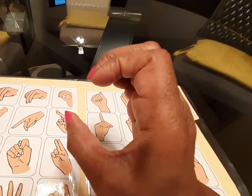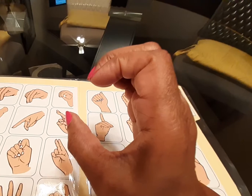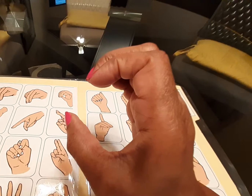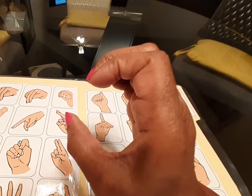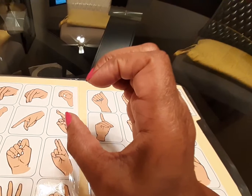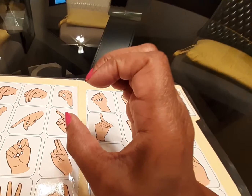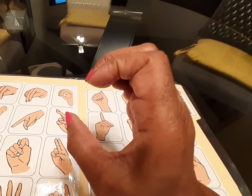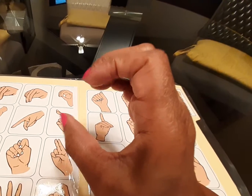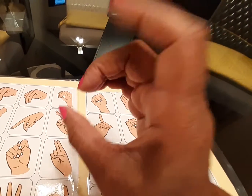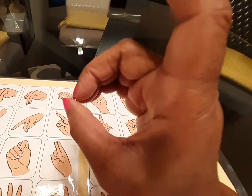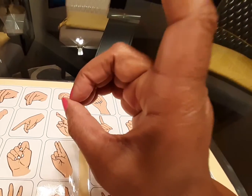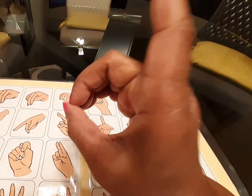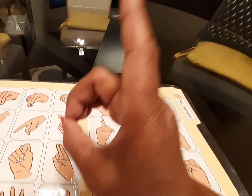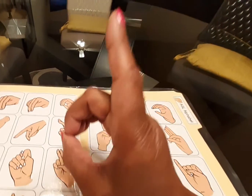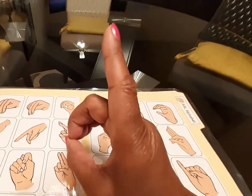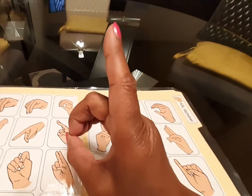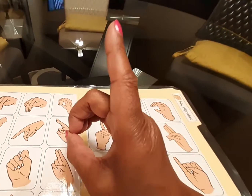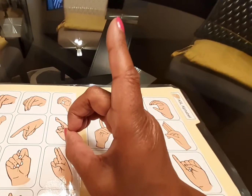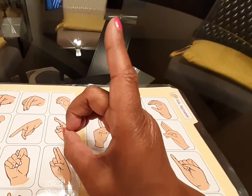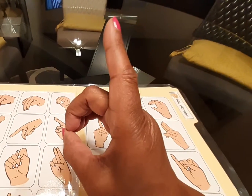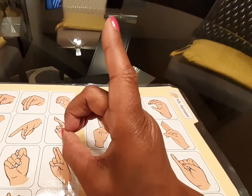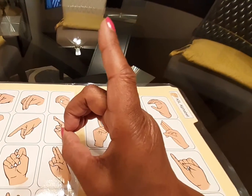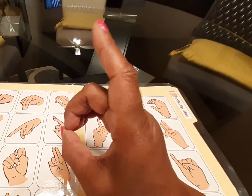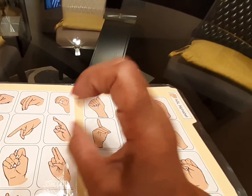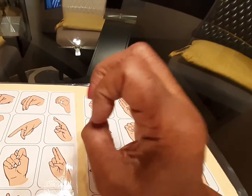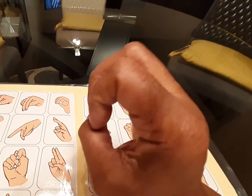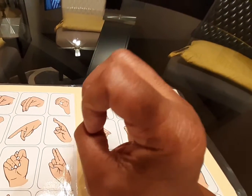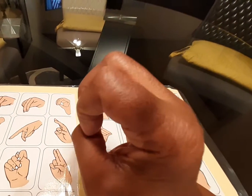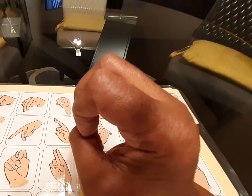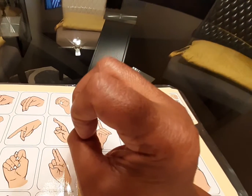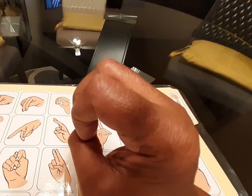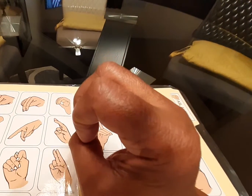D, E,